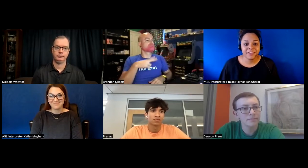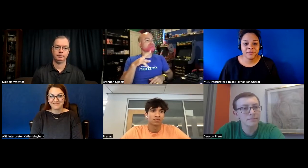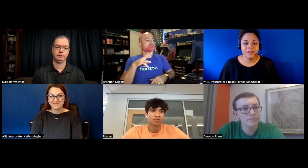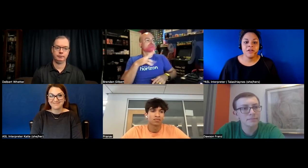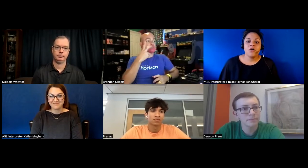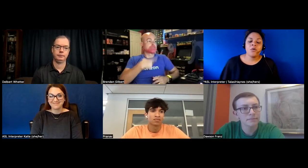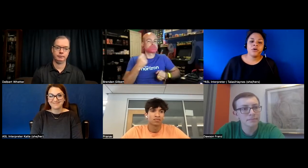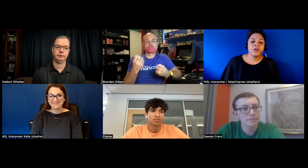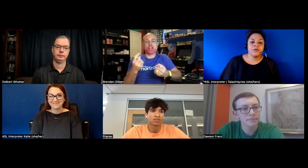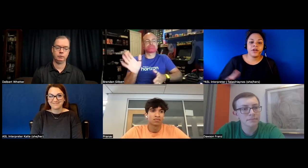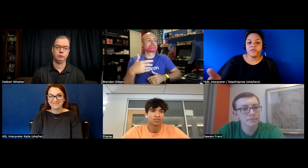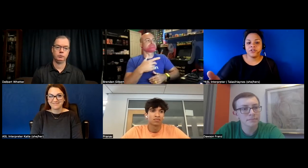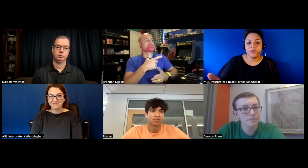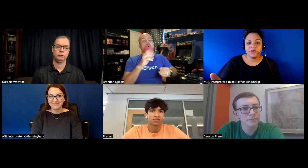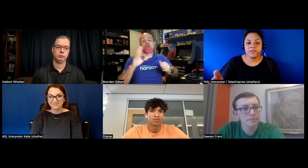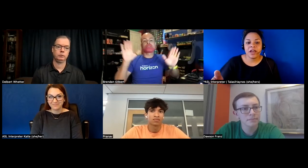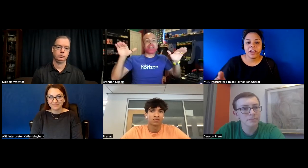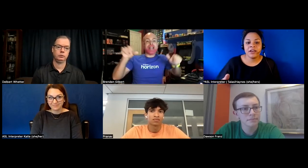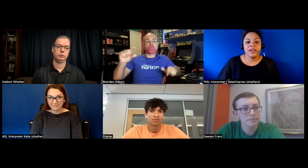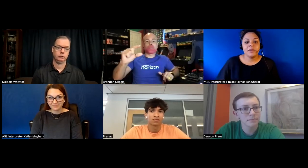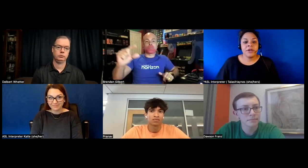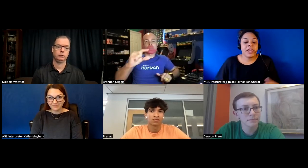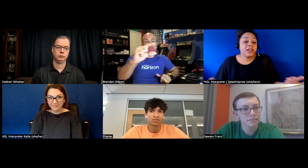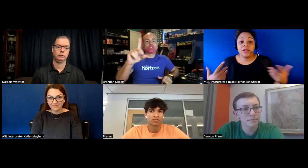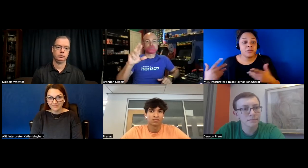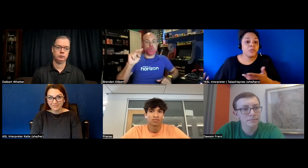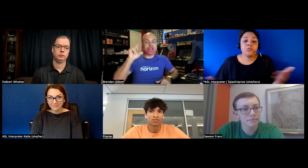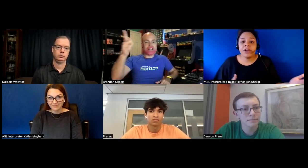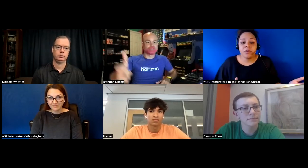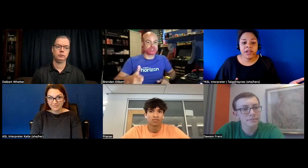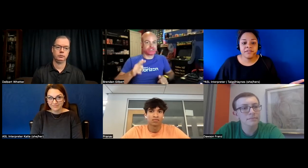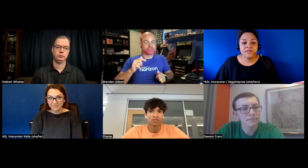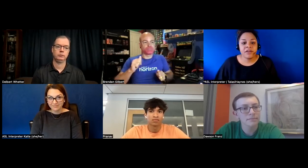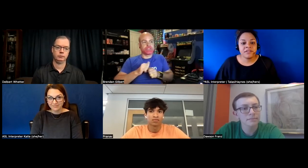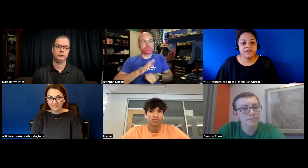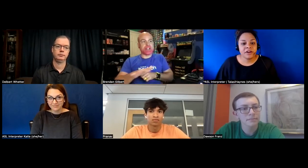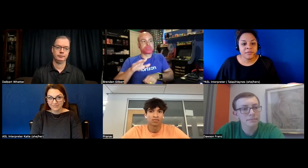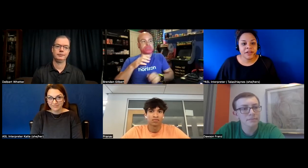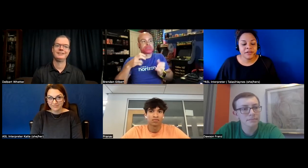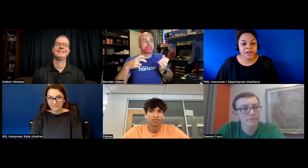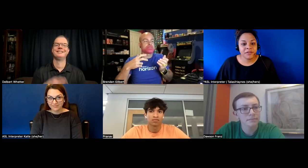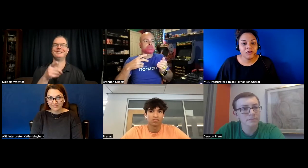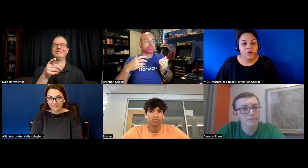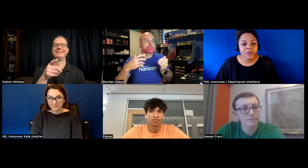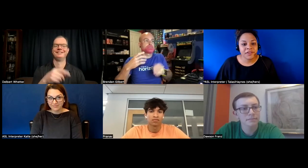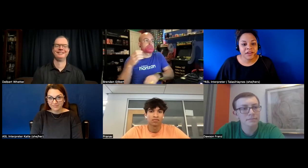see me or you know i have an interpreter on the side and i can break away instead of having to stare at my my zoom all the time